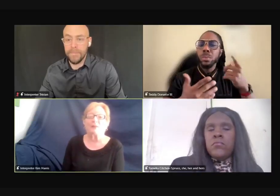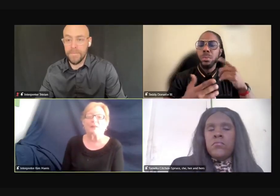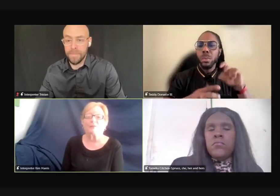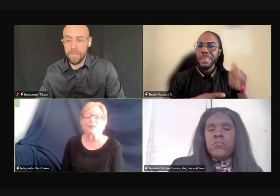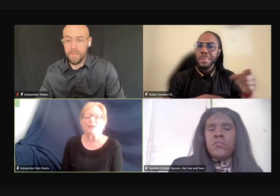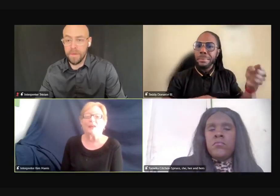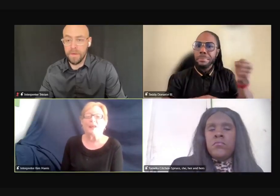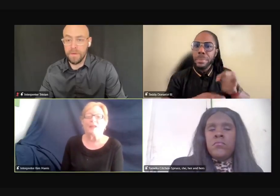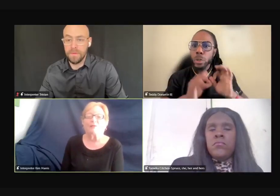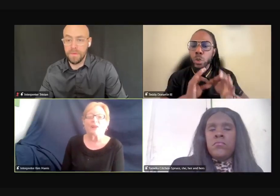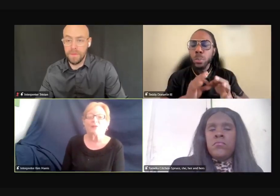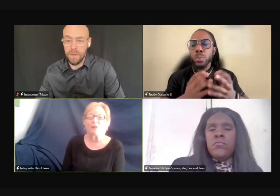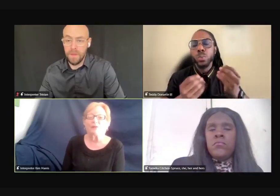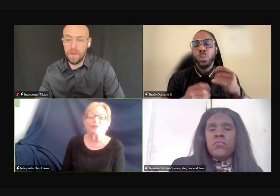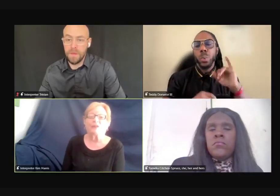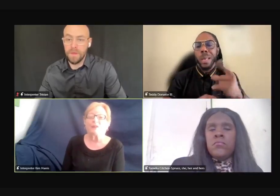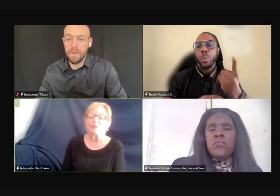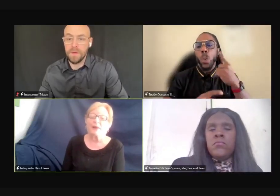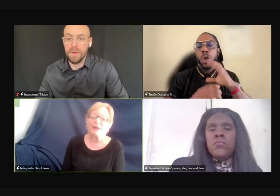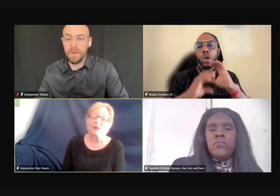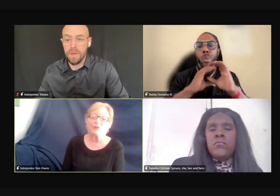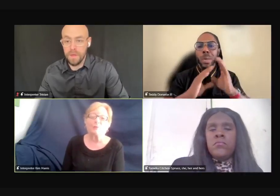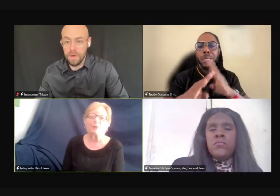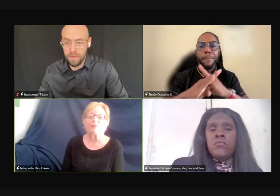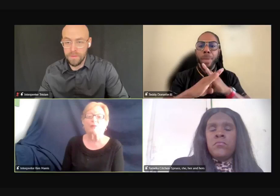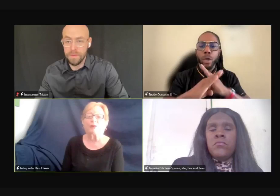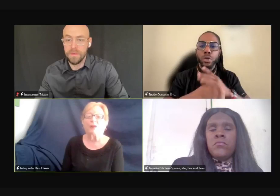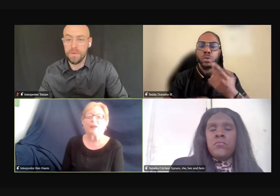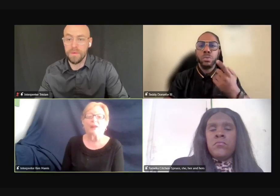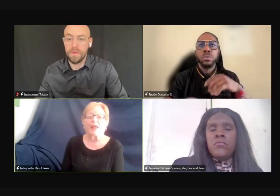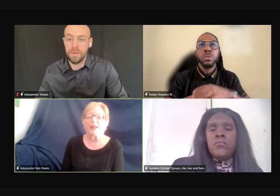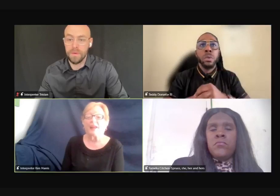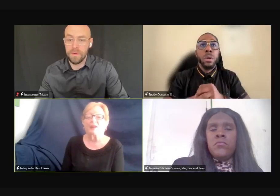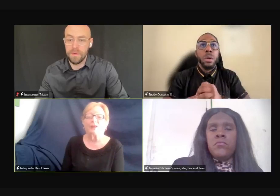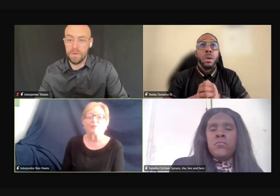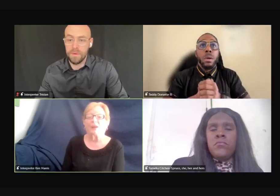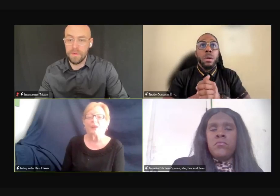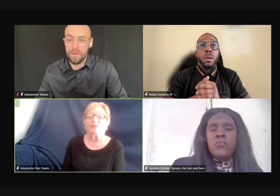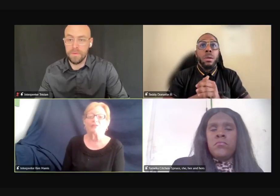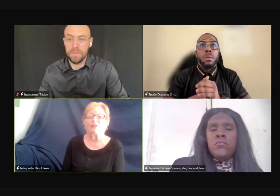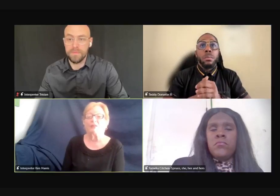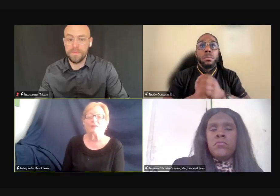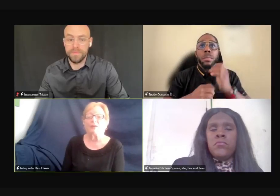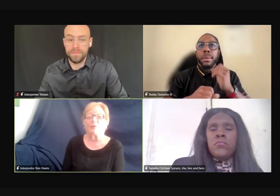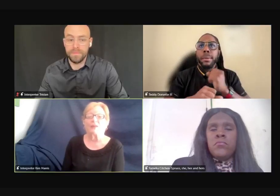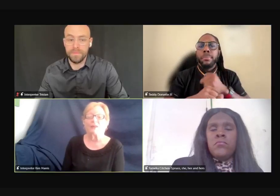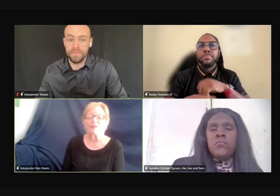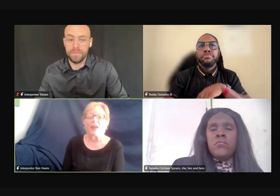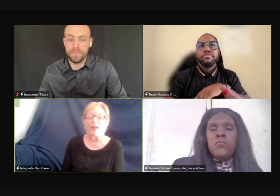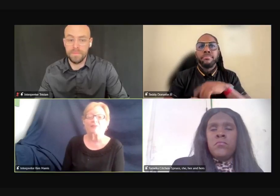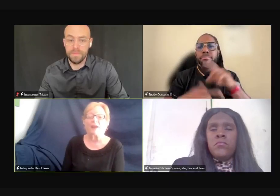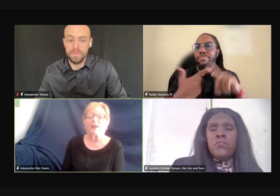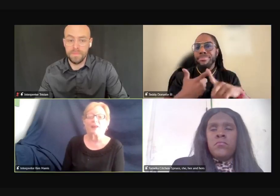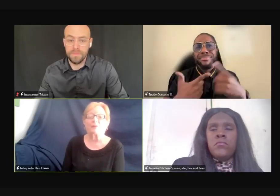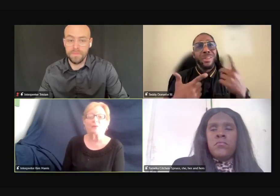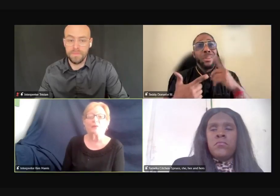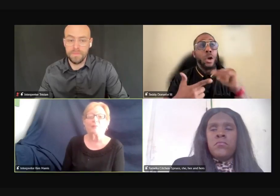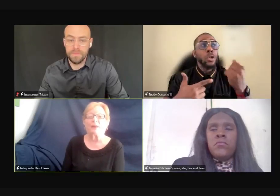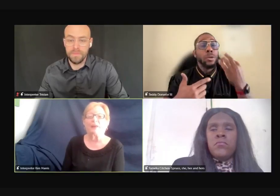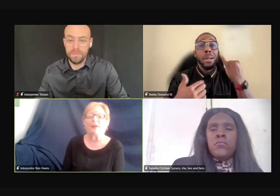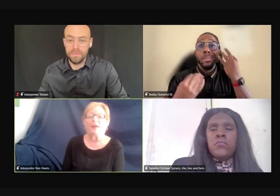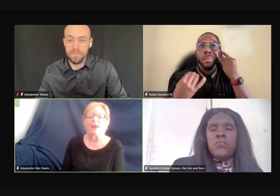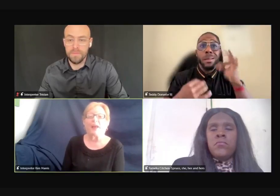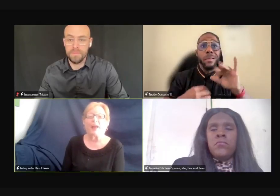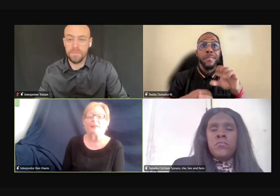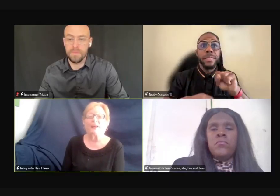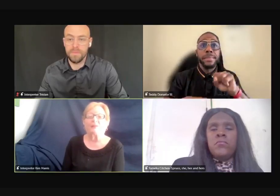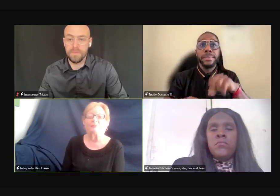that accessibility. You need, for interviews, you need to bring in an interpreter for any kind of communication. You know, we, we have to have that interpreter